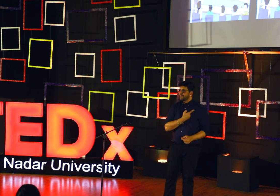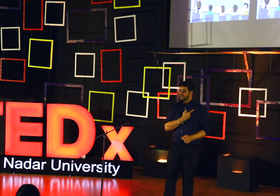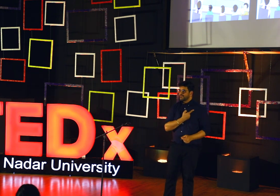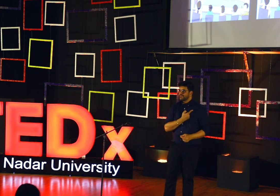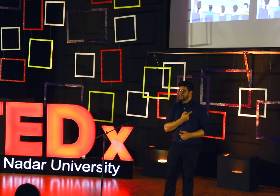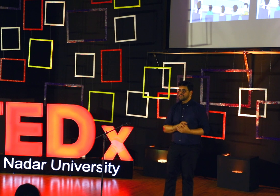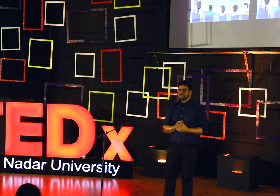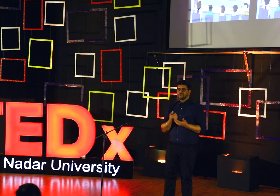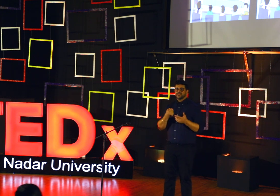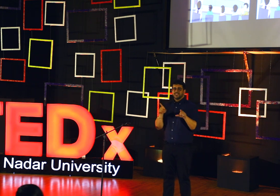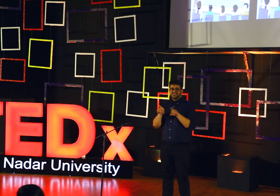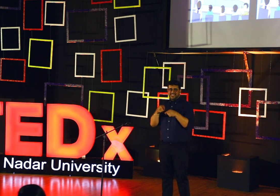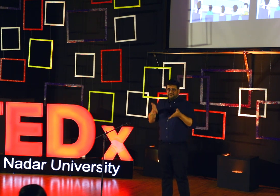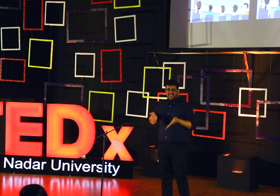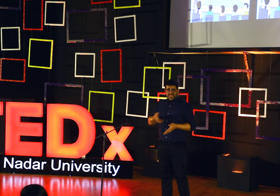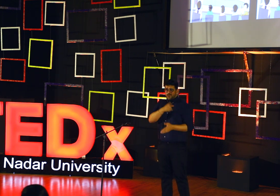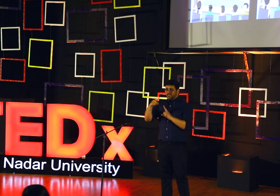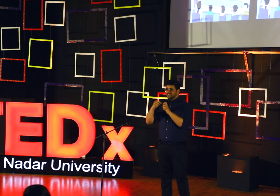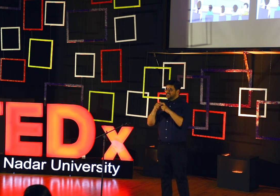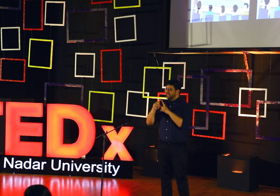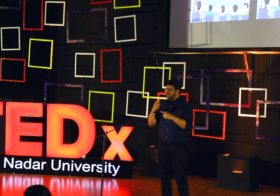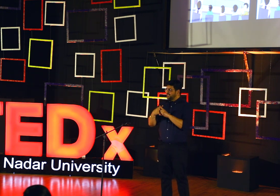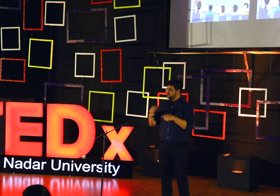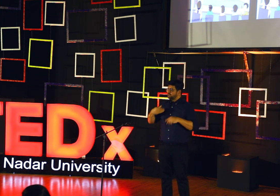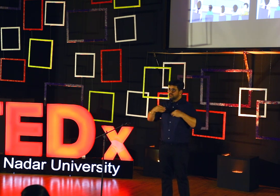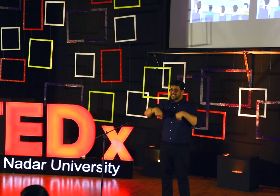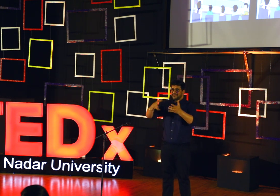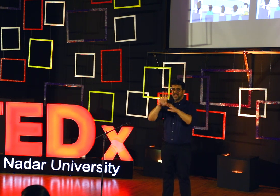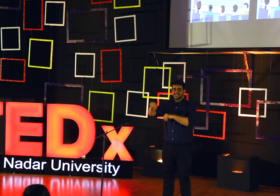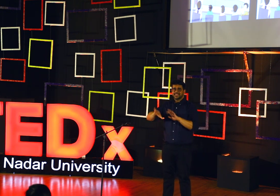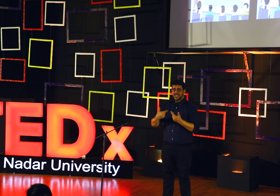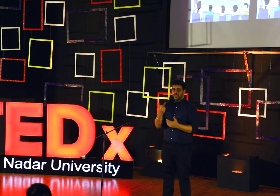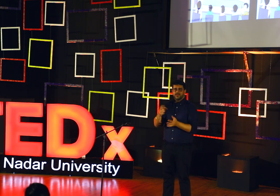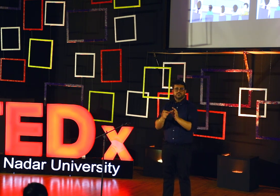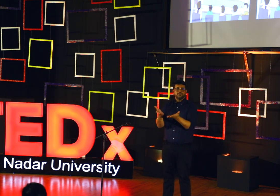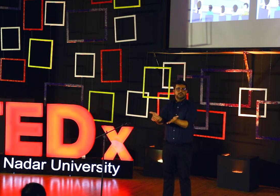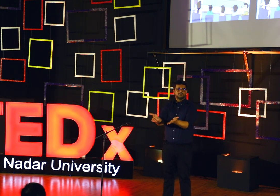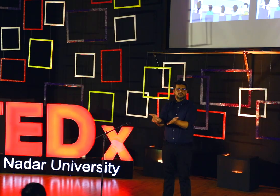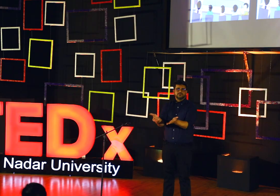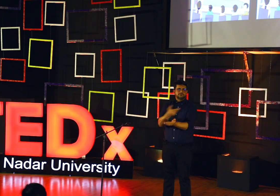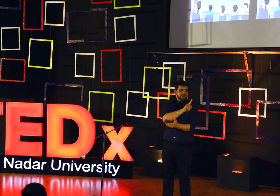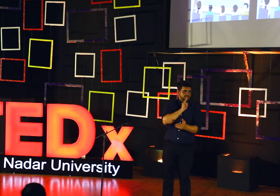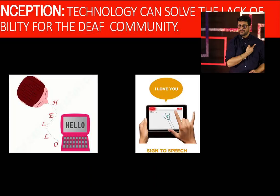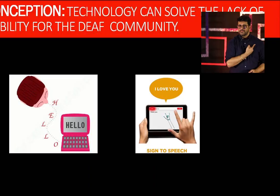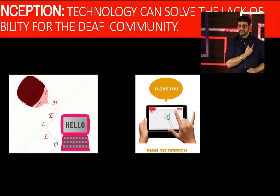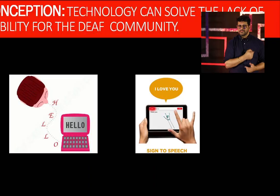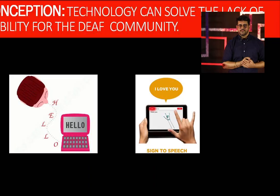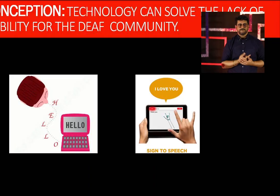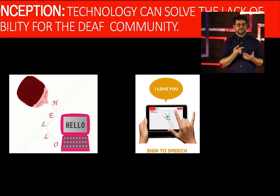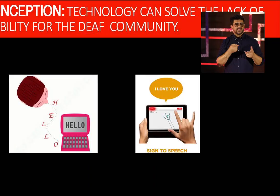and this is where the development of their career is happening. Because just imagine TEDx right now, we are talking about accessibility. Nowadays, technology,